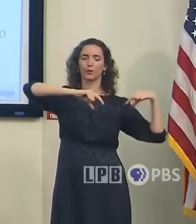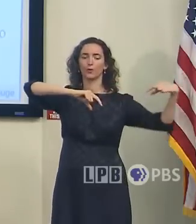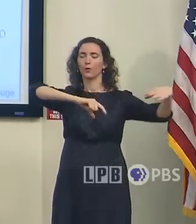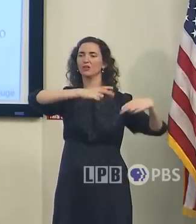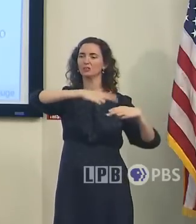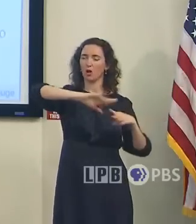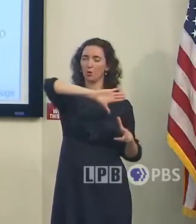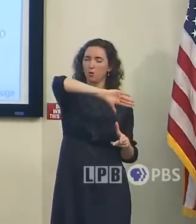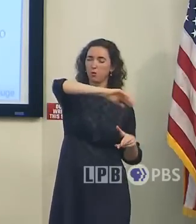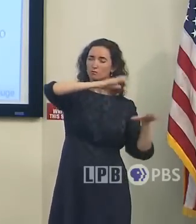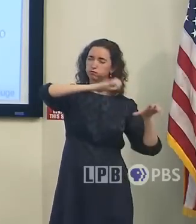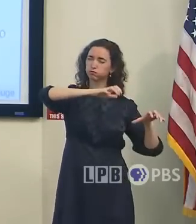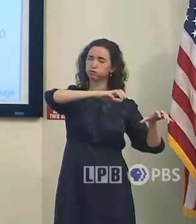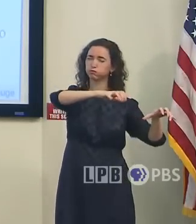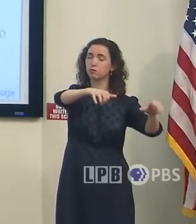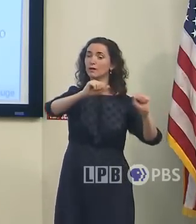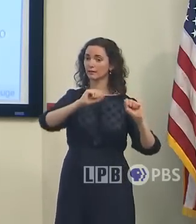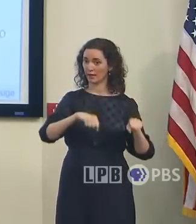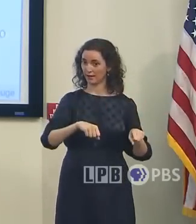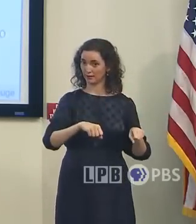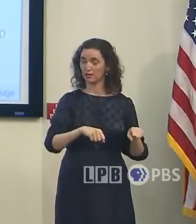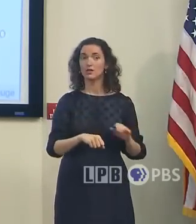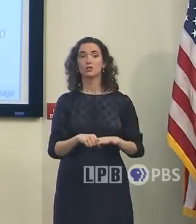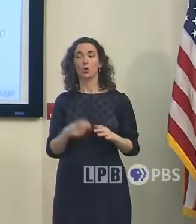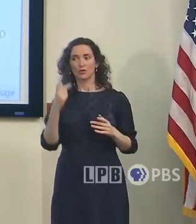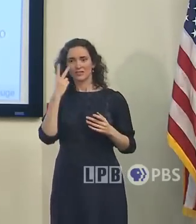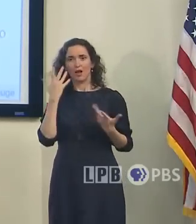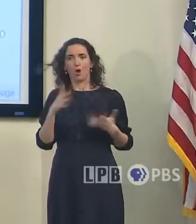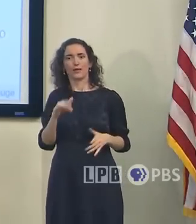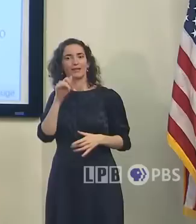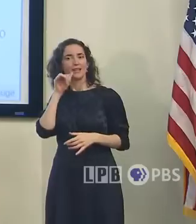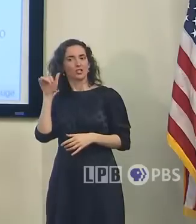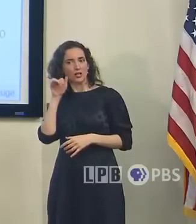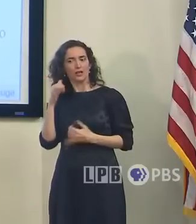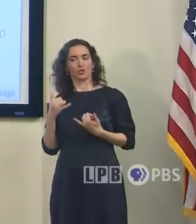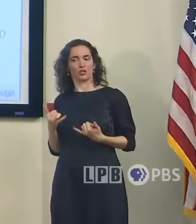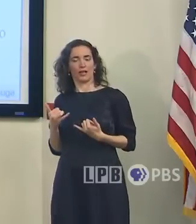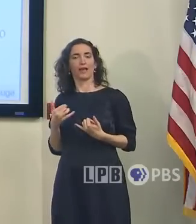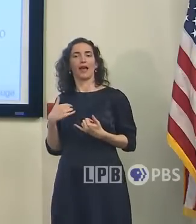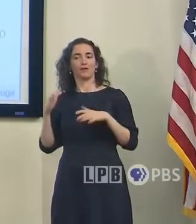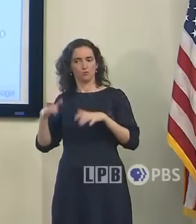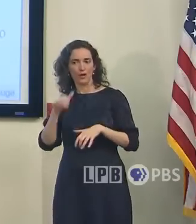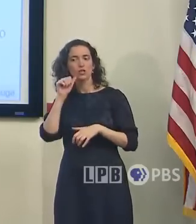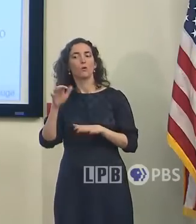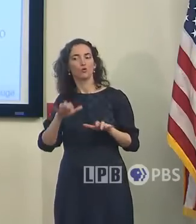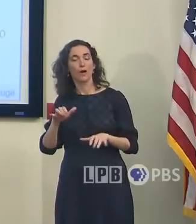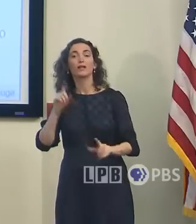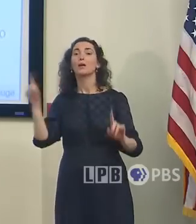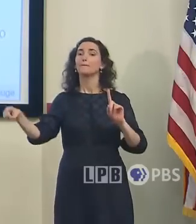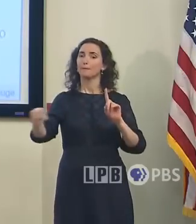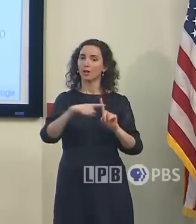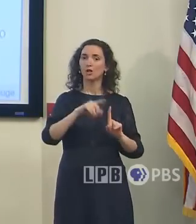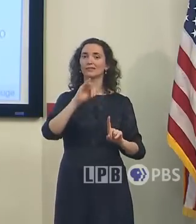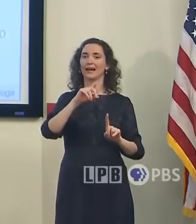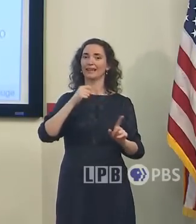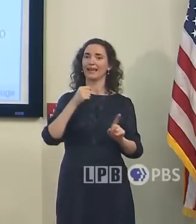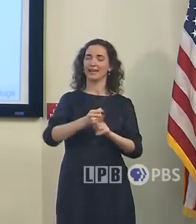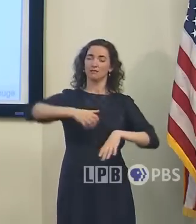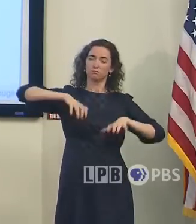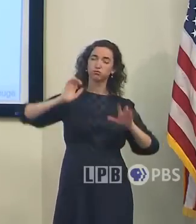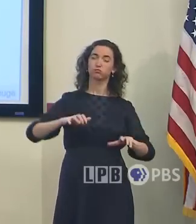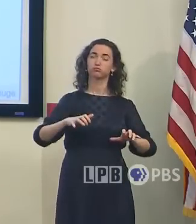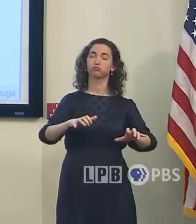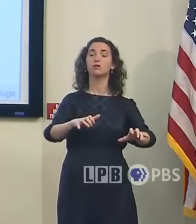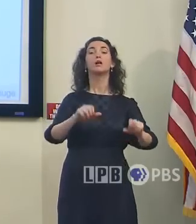and tomorrow, on top of the effects from Ida itself, there could be significant inland river flooding. And so with